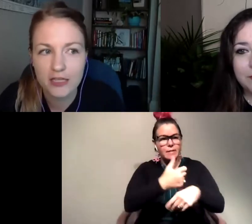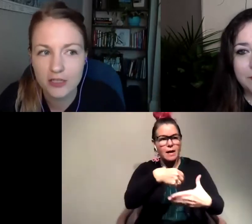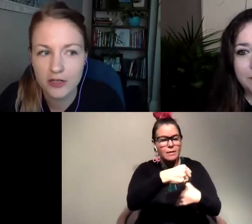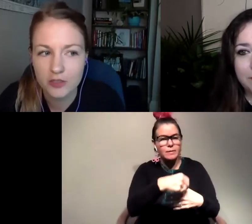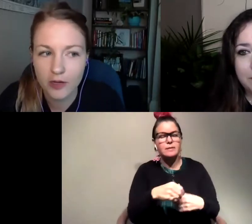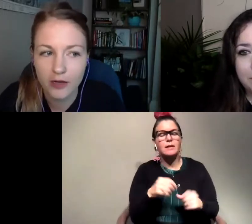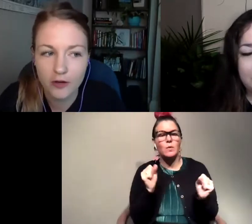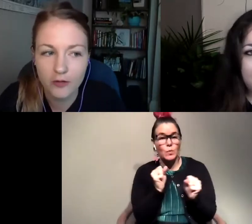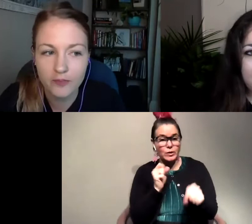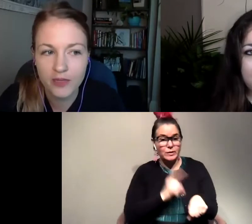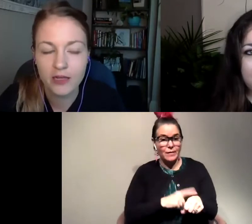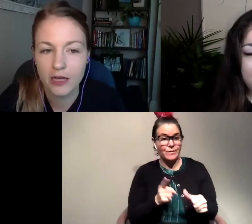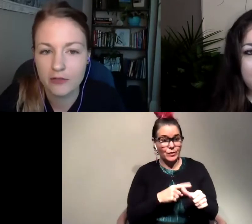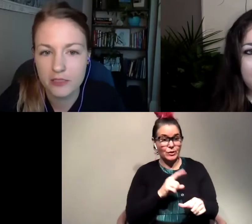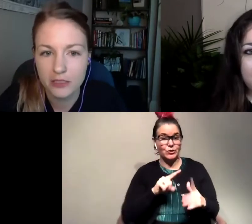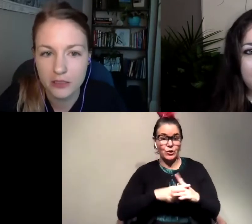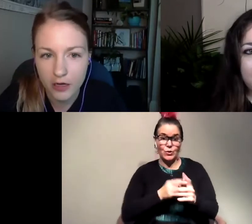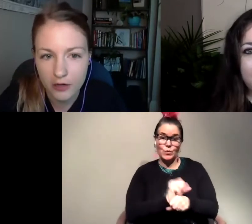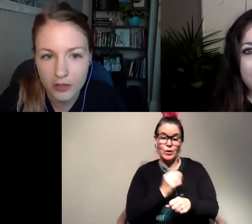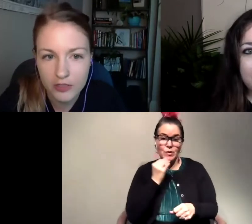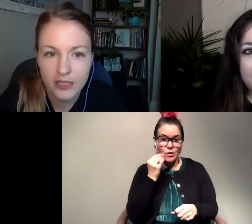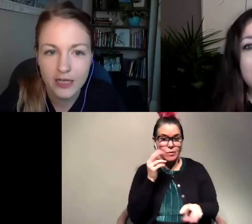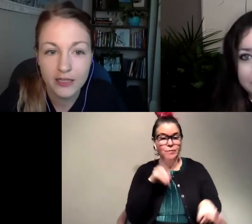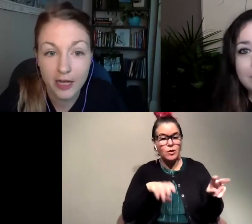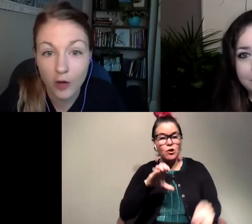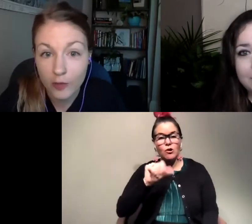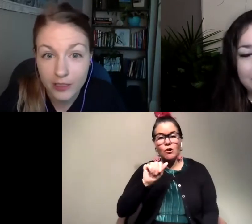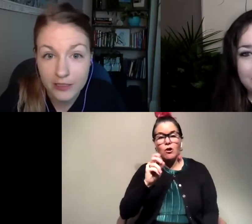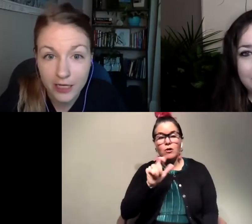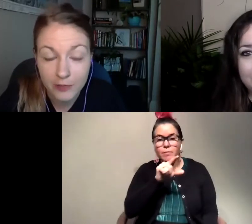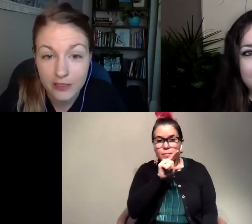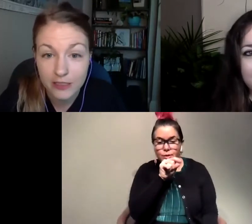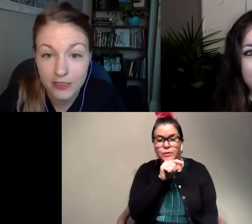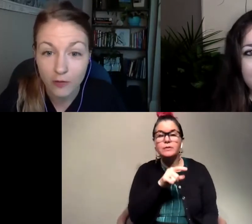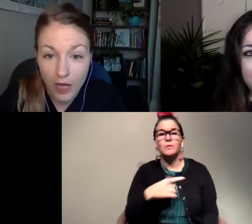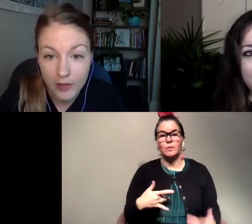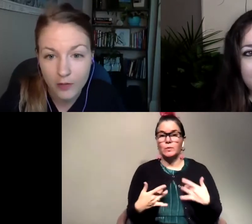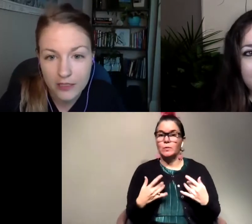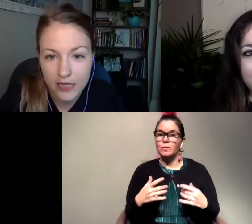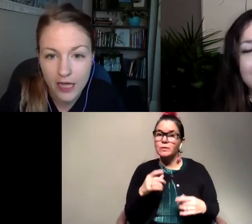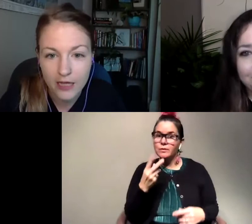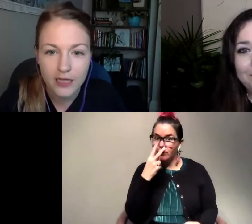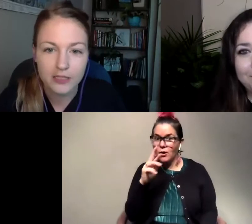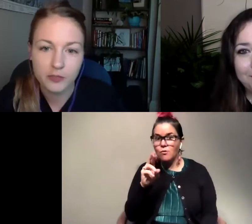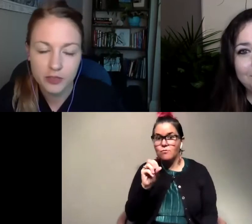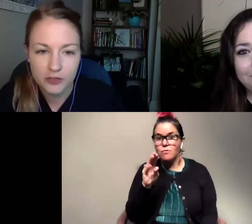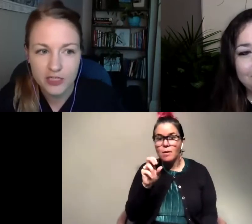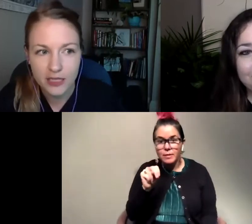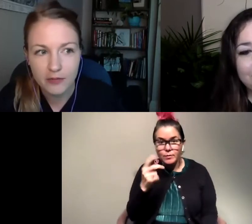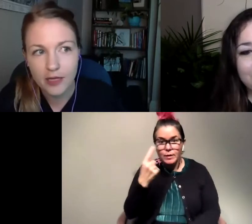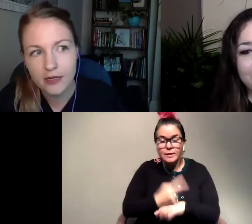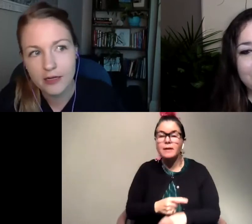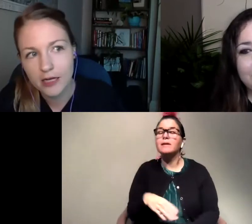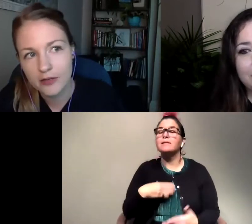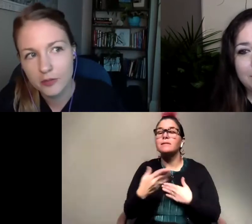starting to work at home I was seeing cardinals. Then I got really excited because I saw a robin one day and the blue jays